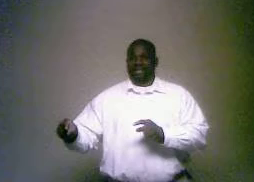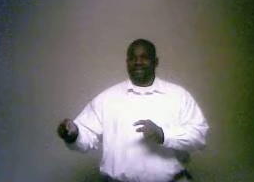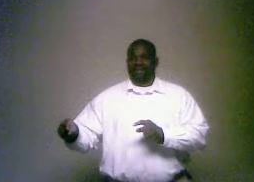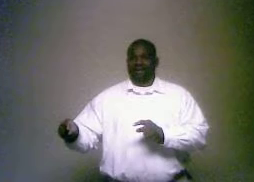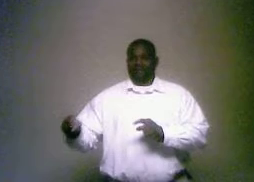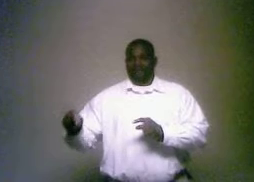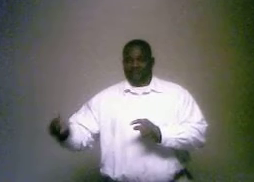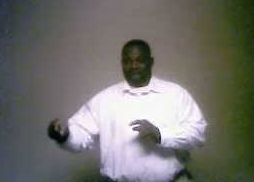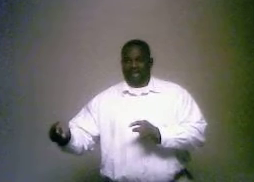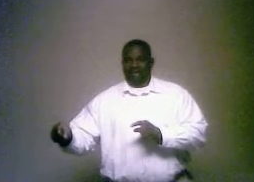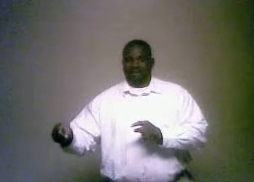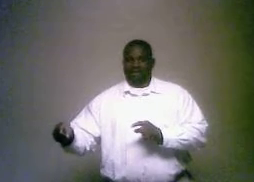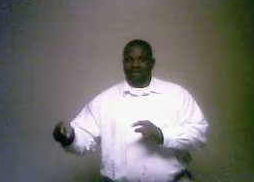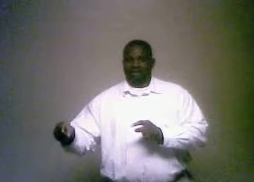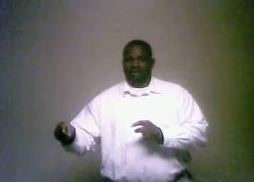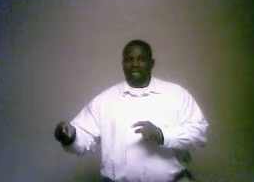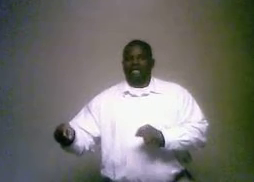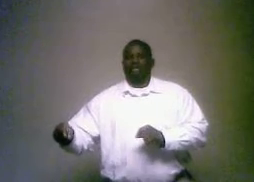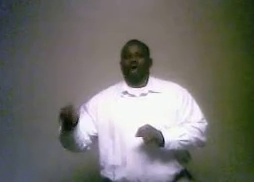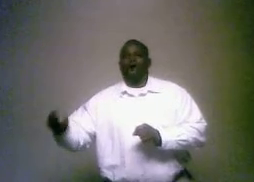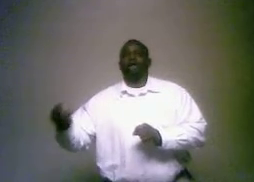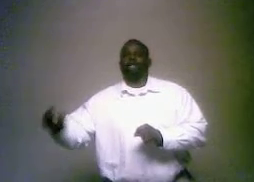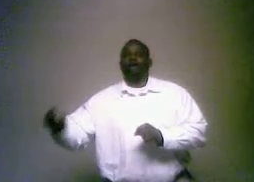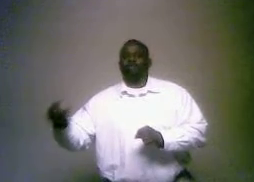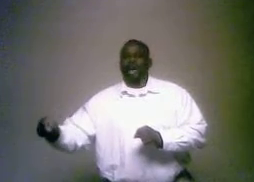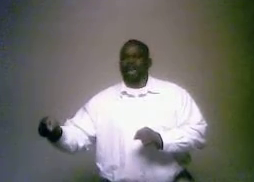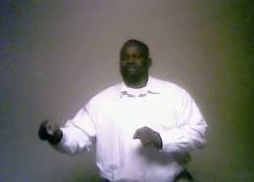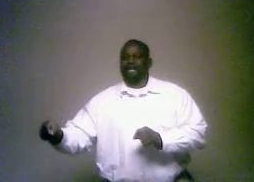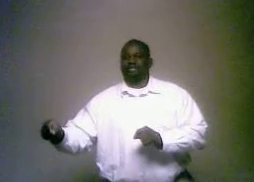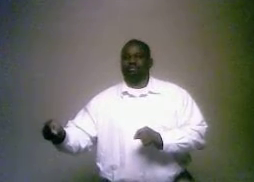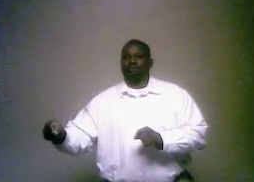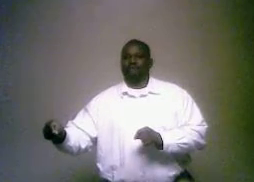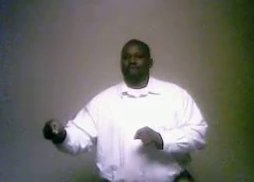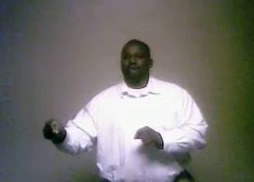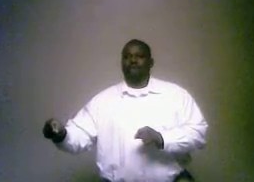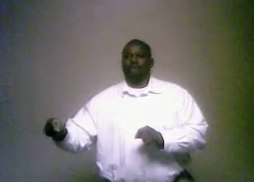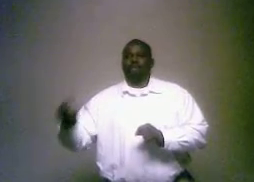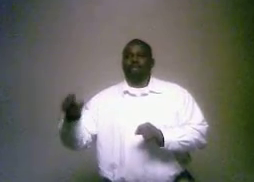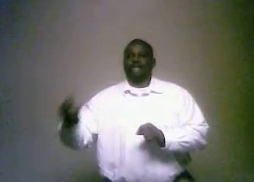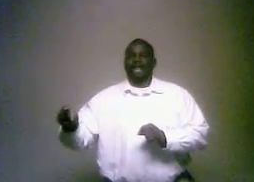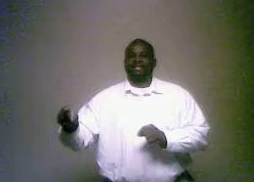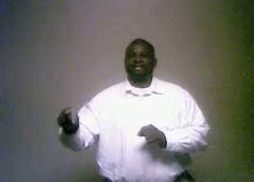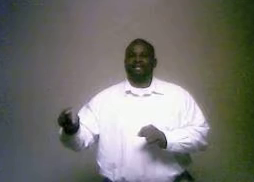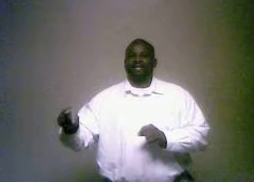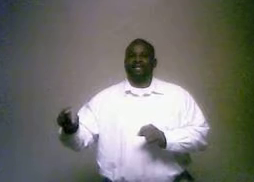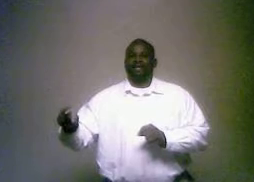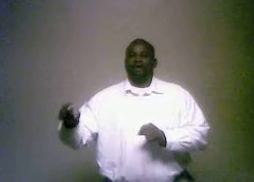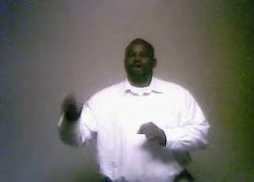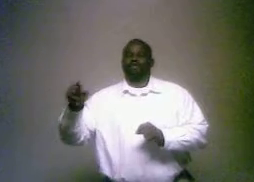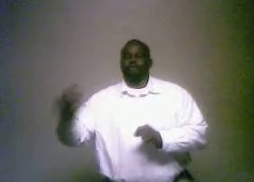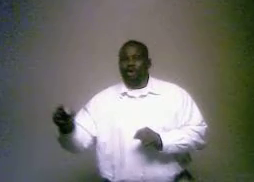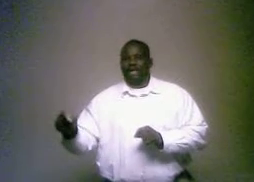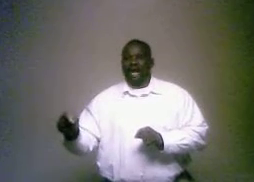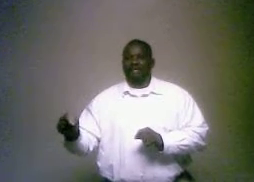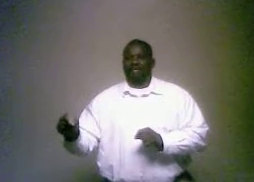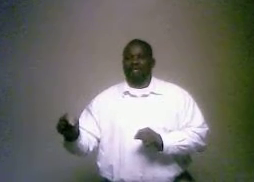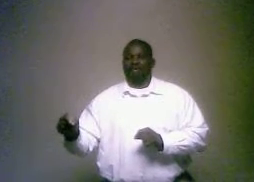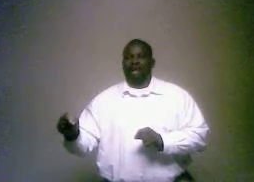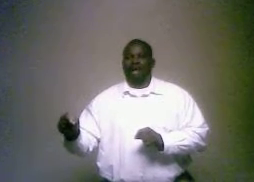from the beginning. The Holy Ghost baptism was just on two occasions in the Bible,